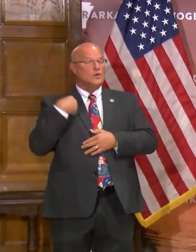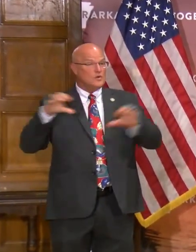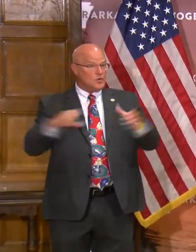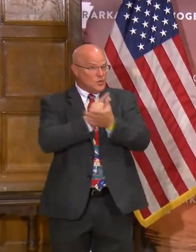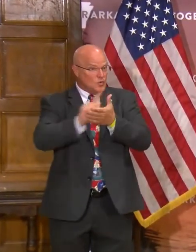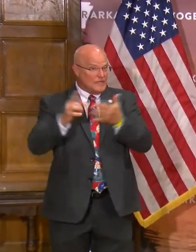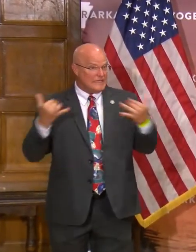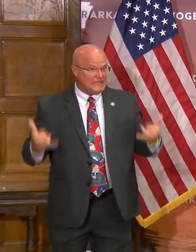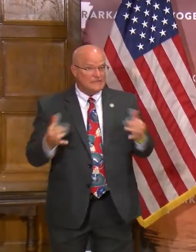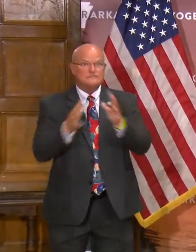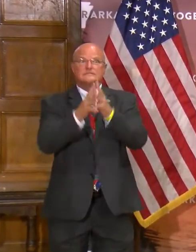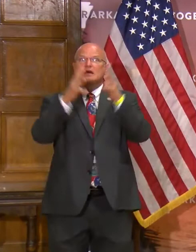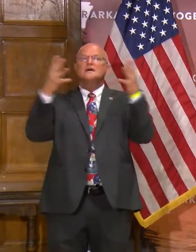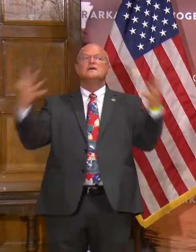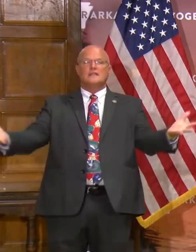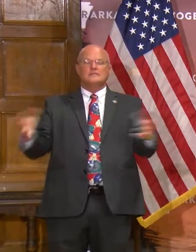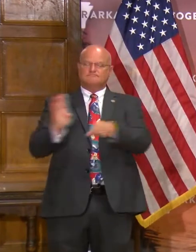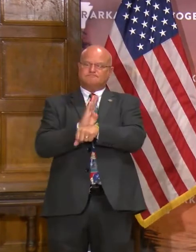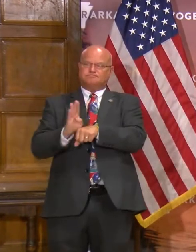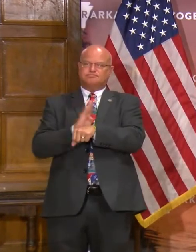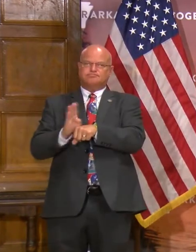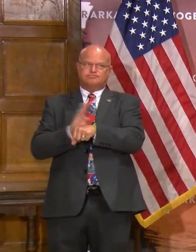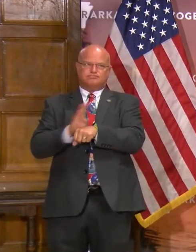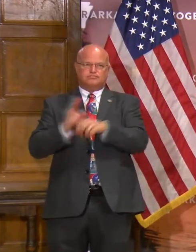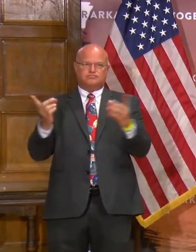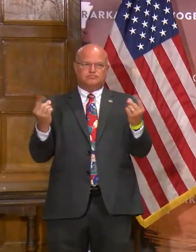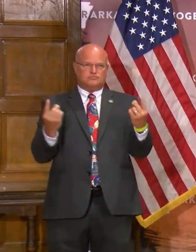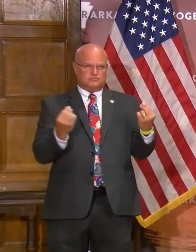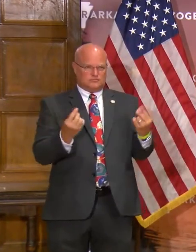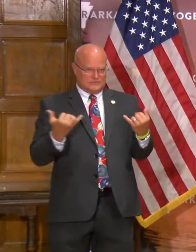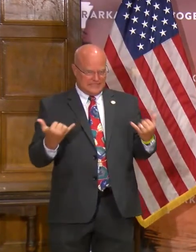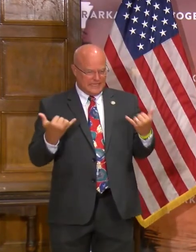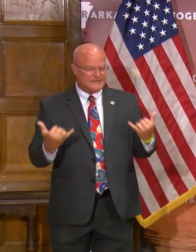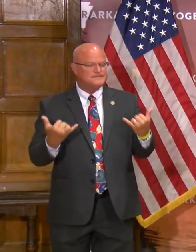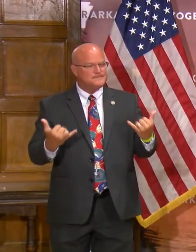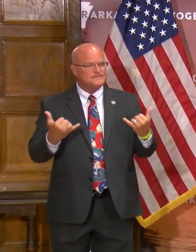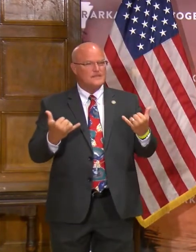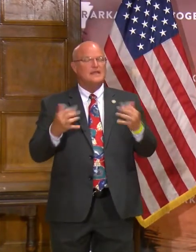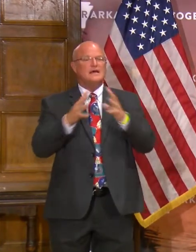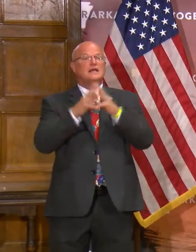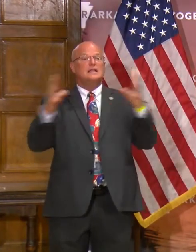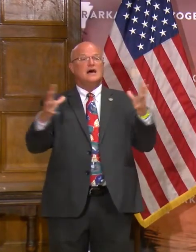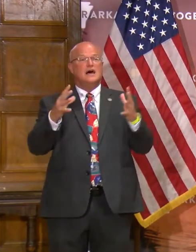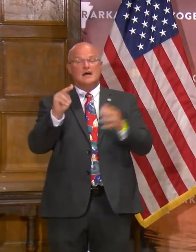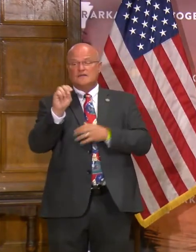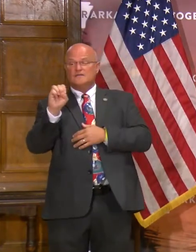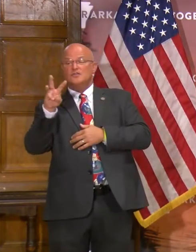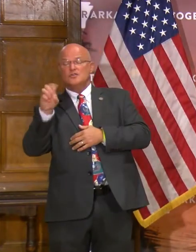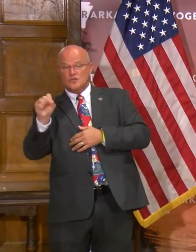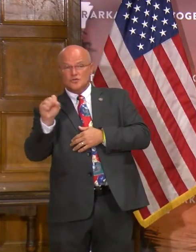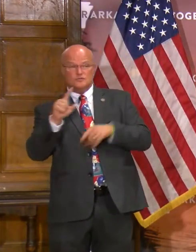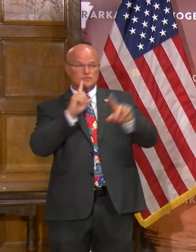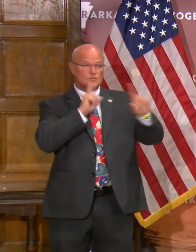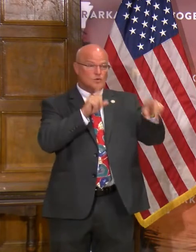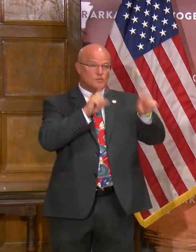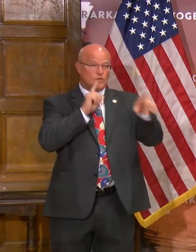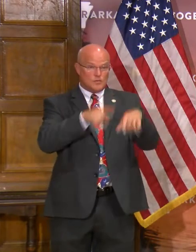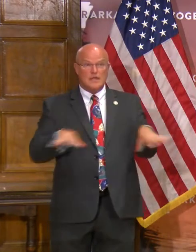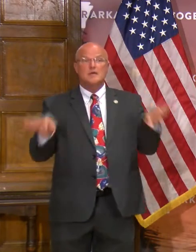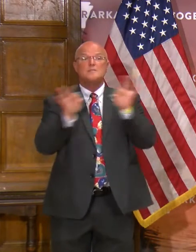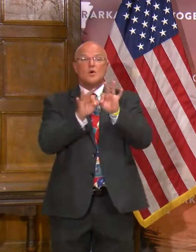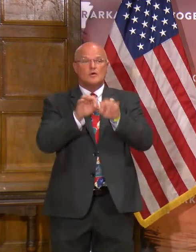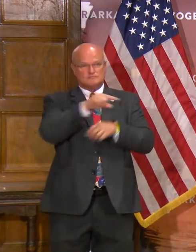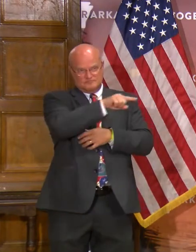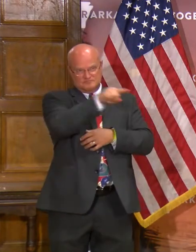weekly now of course there's a lot of business to cover today. A lot of news and reports that I think are important for